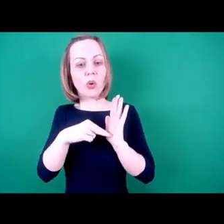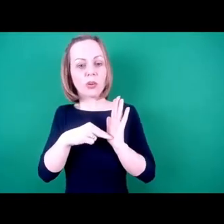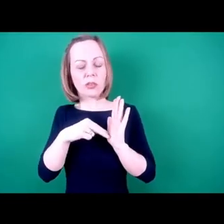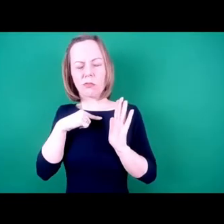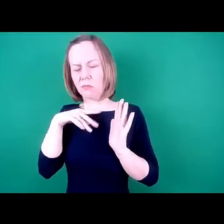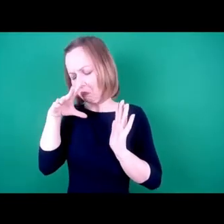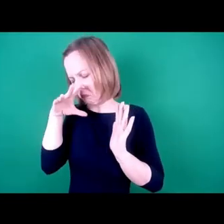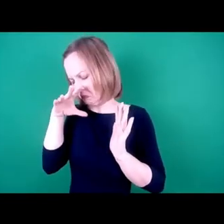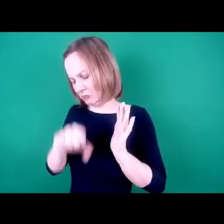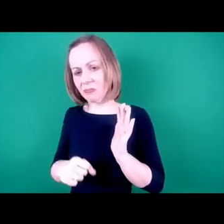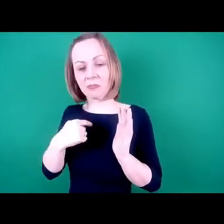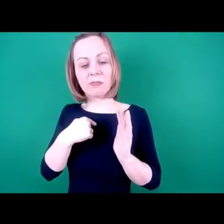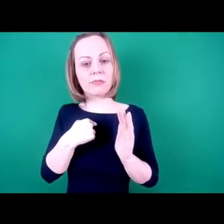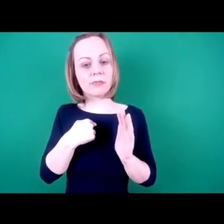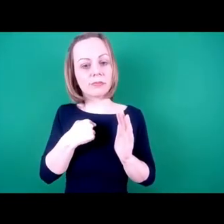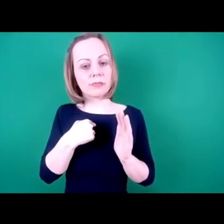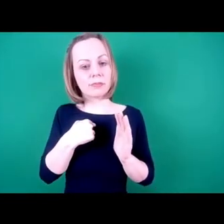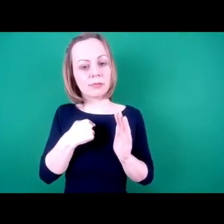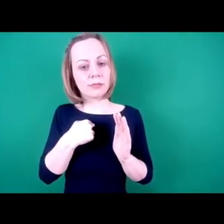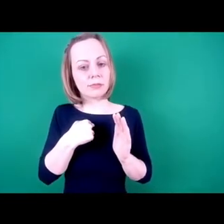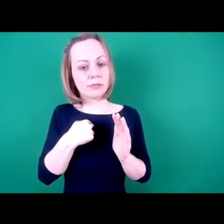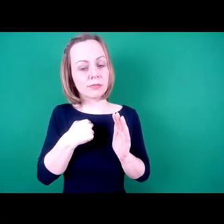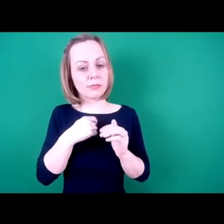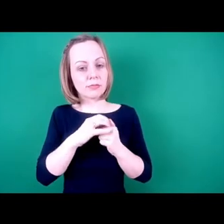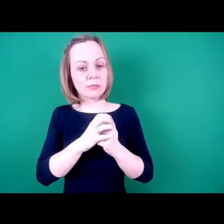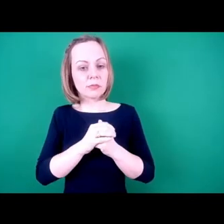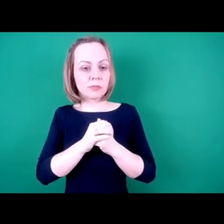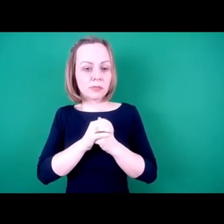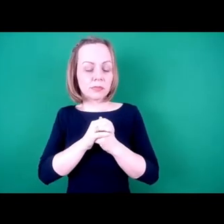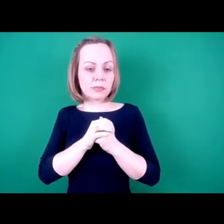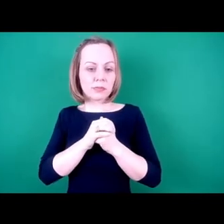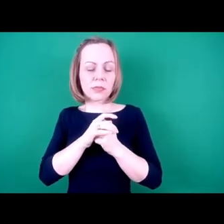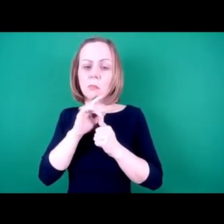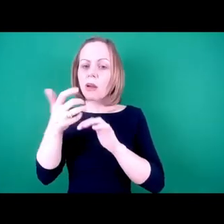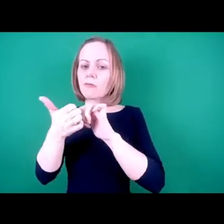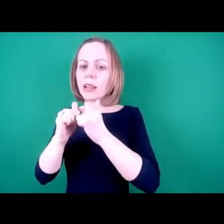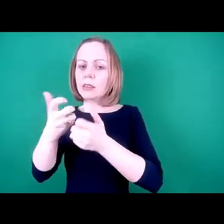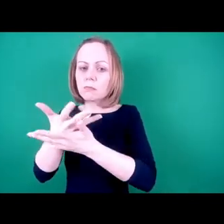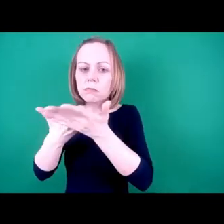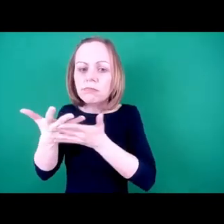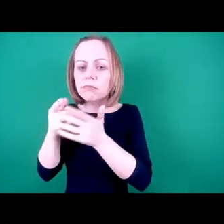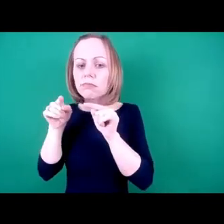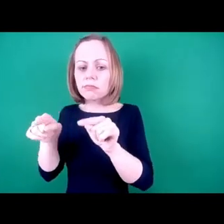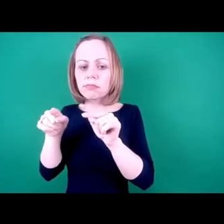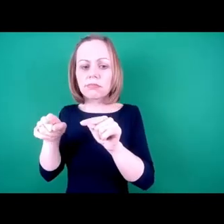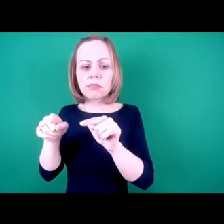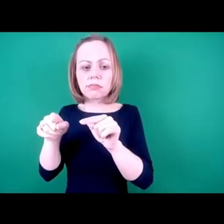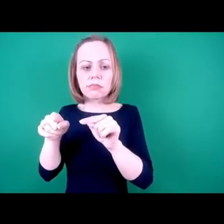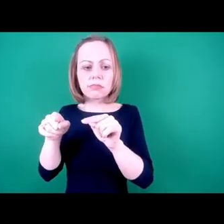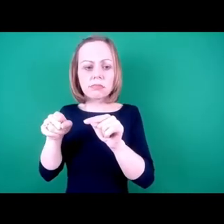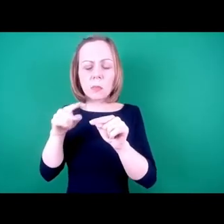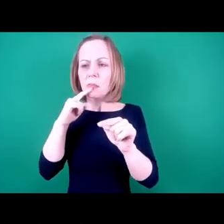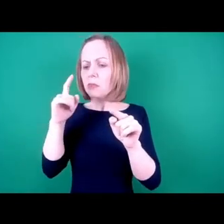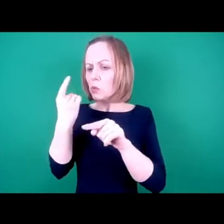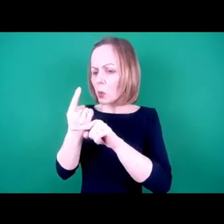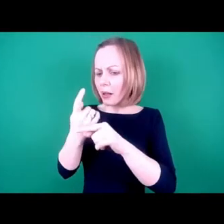I have a couple of friends who I was speaking to about what I was doing tonight and was talking to them about the inspiration